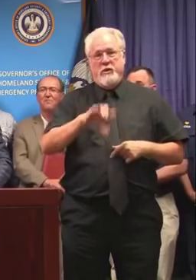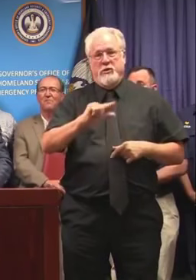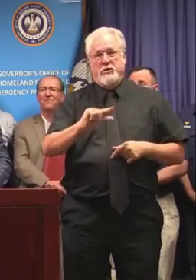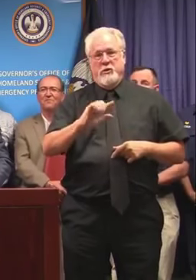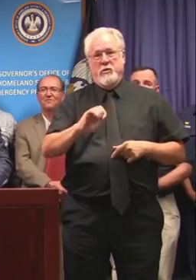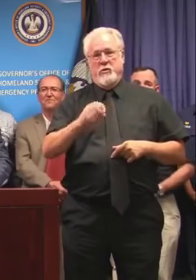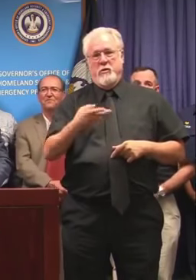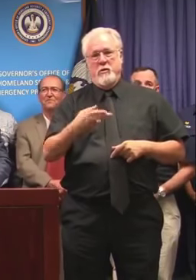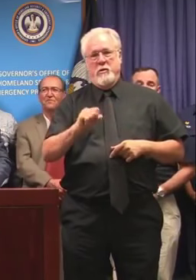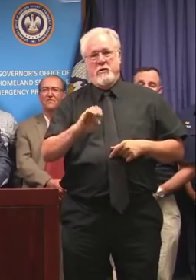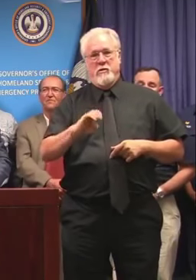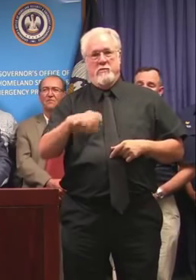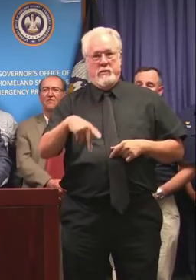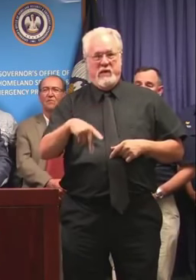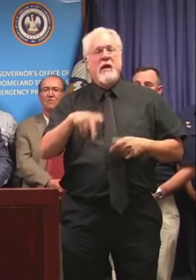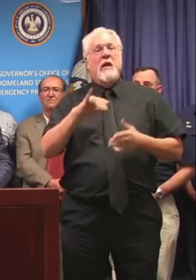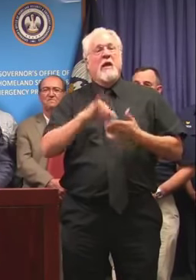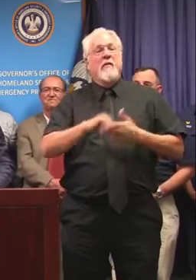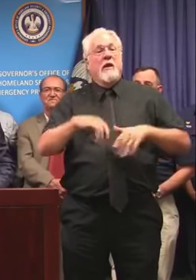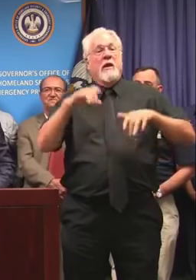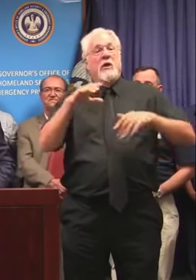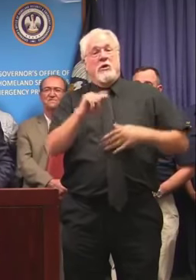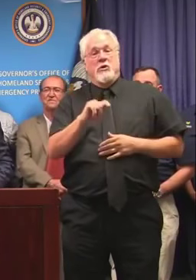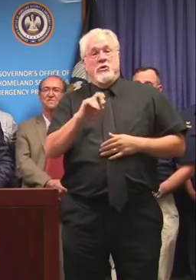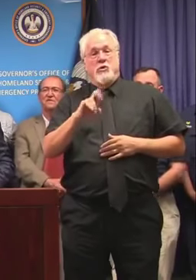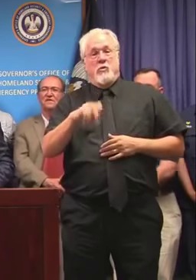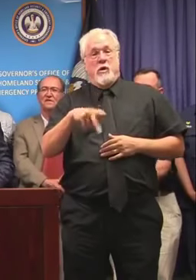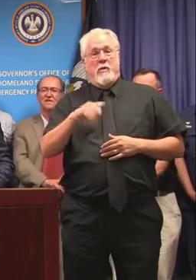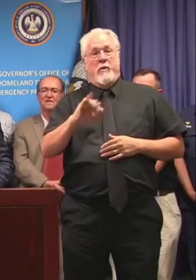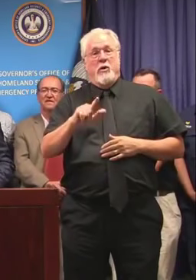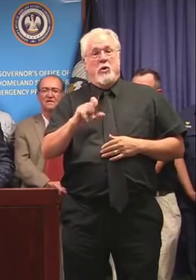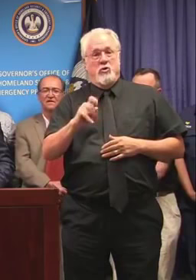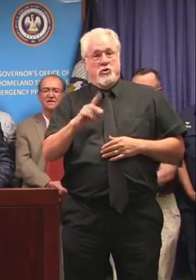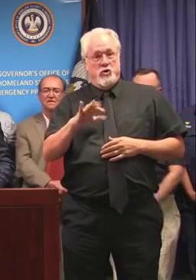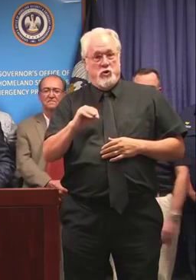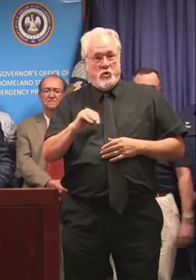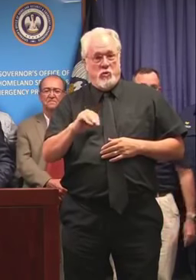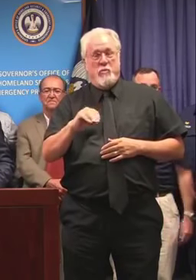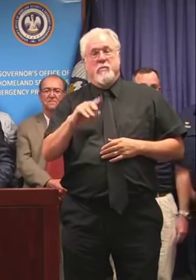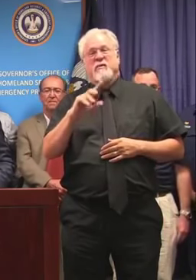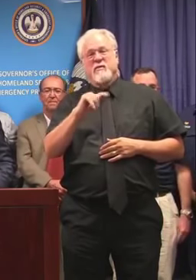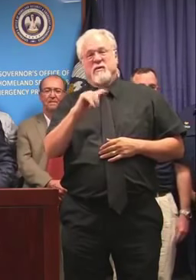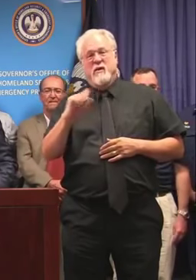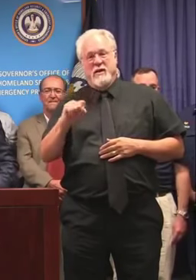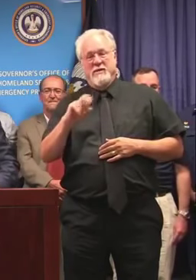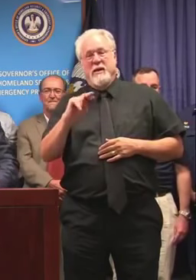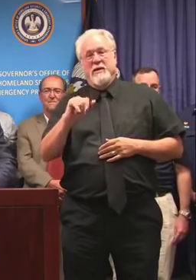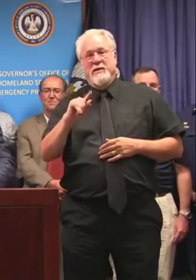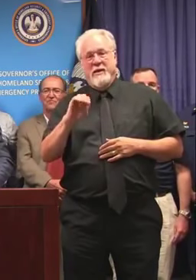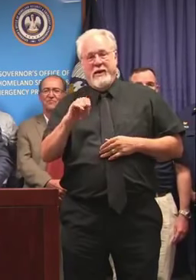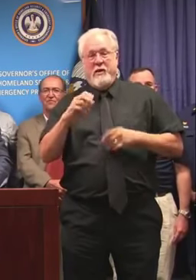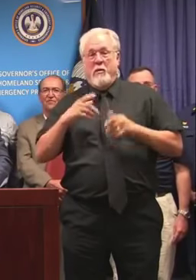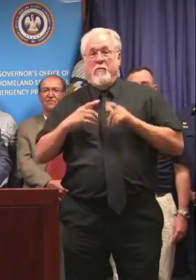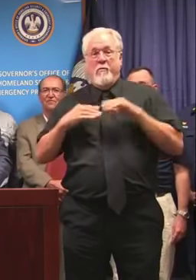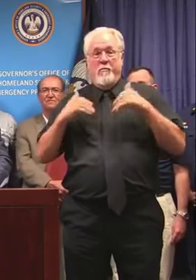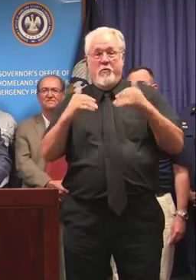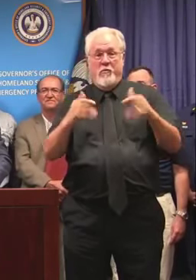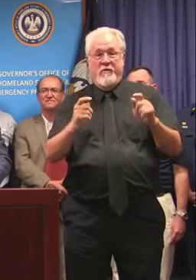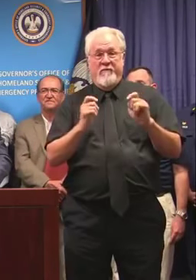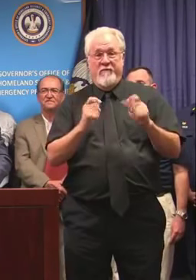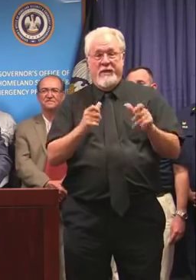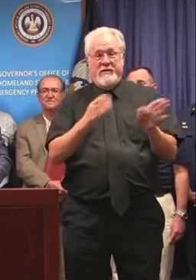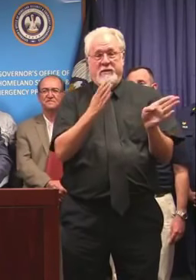remains a very fast-moving storm. Since yesterday, it shifted slightly to the east,